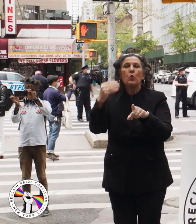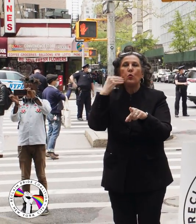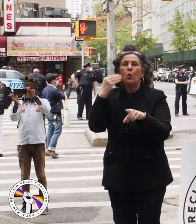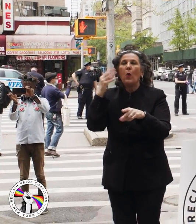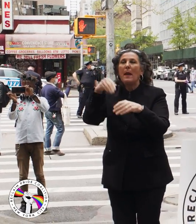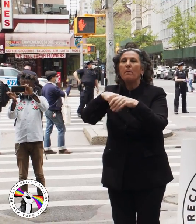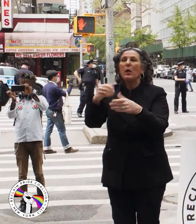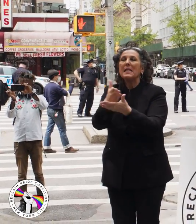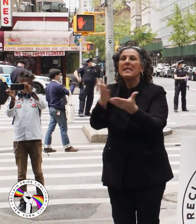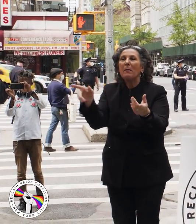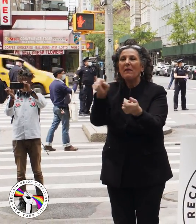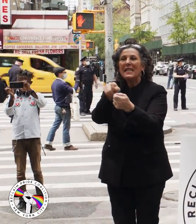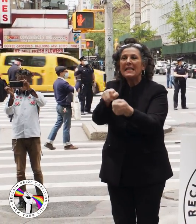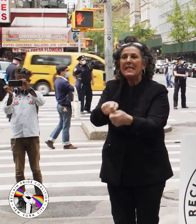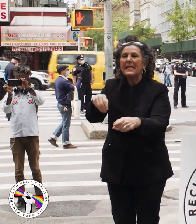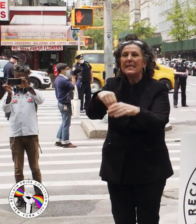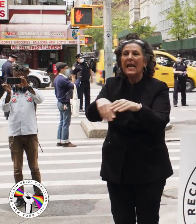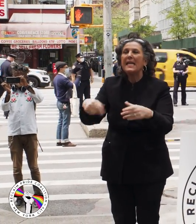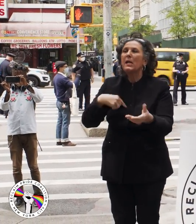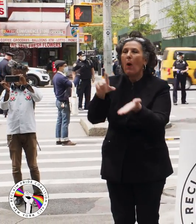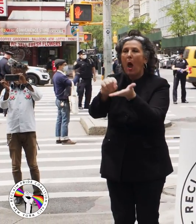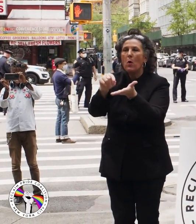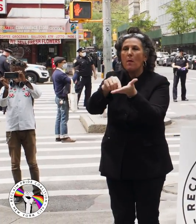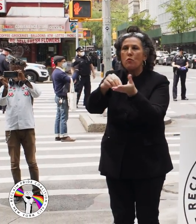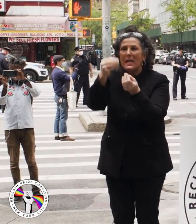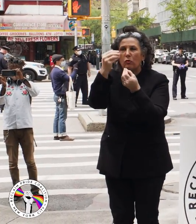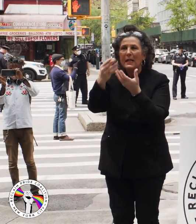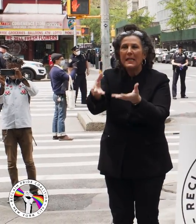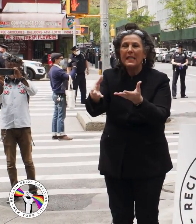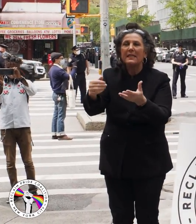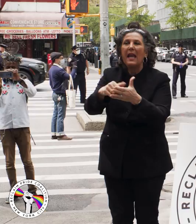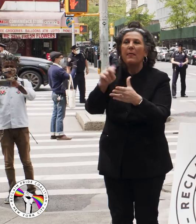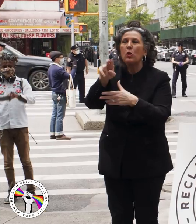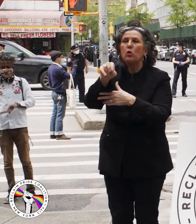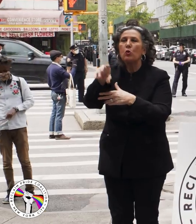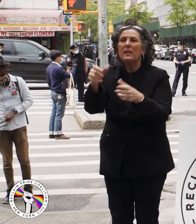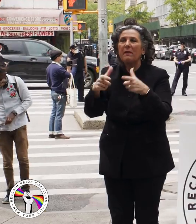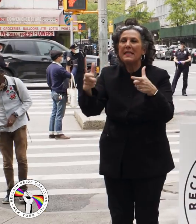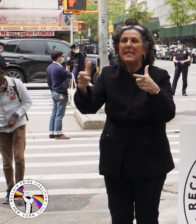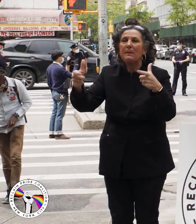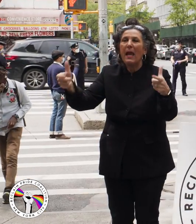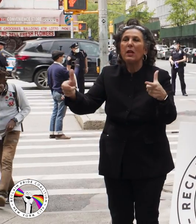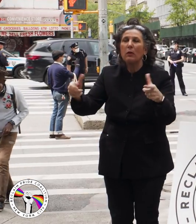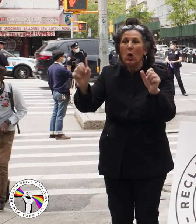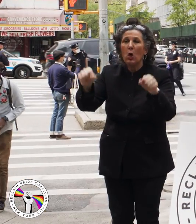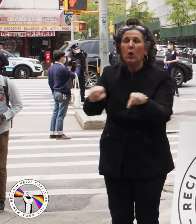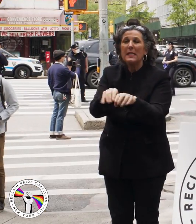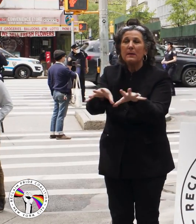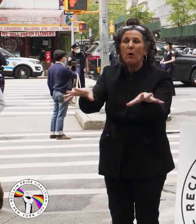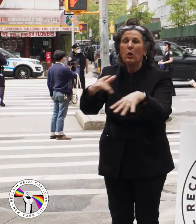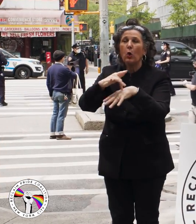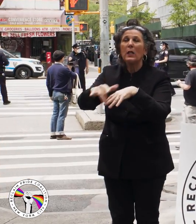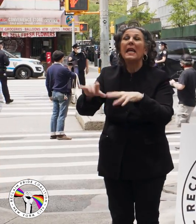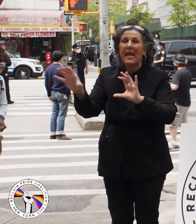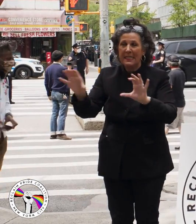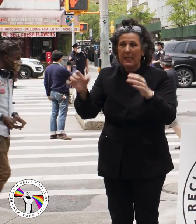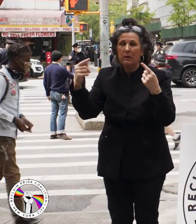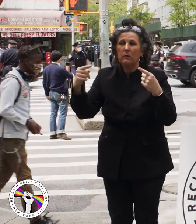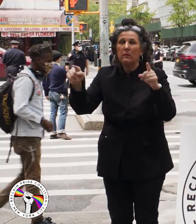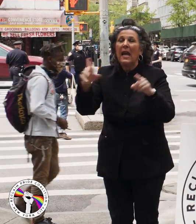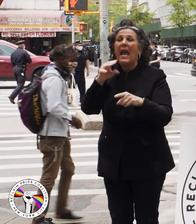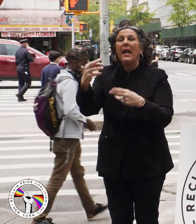in putting some of these details into our press release that the news of this expansion could spread early, and it did.